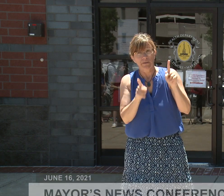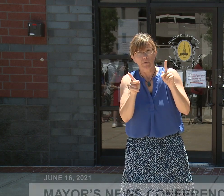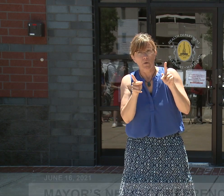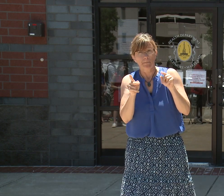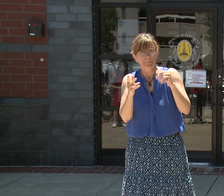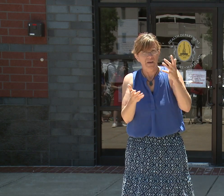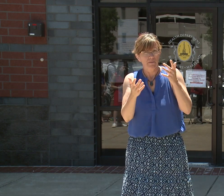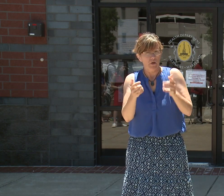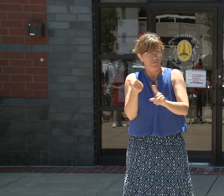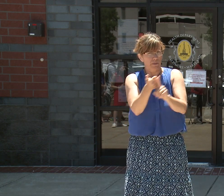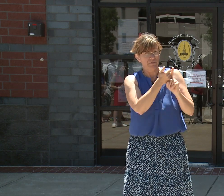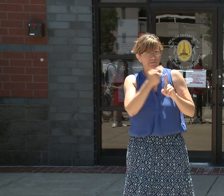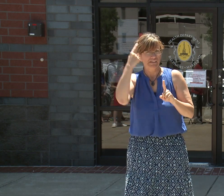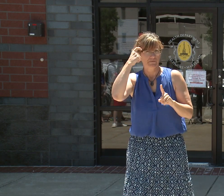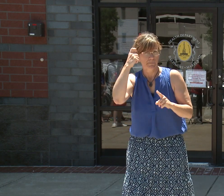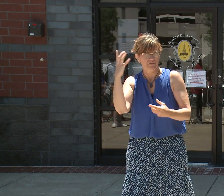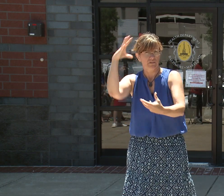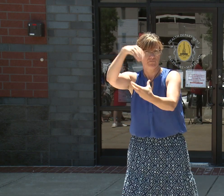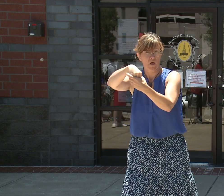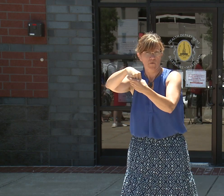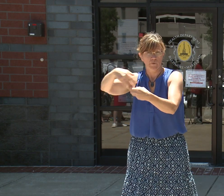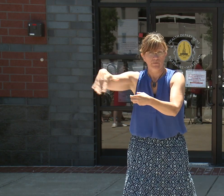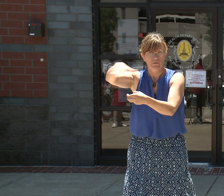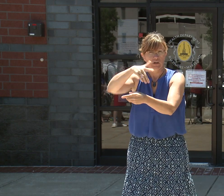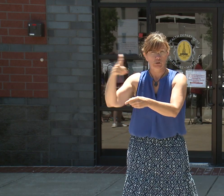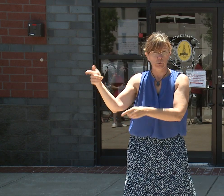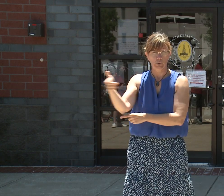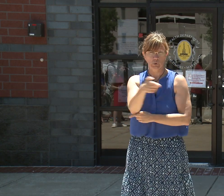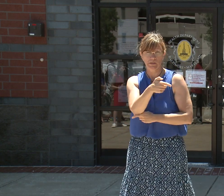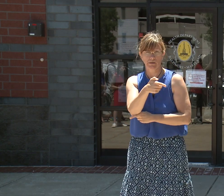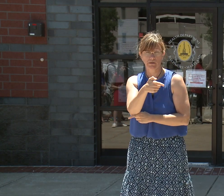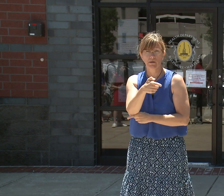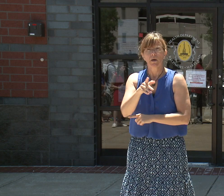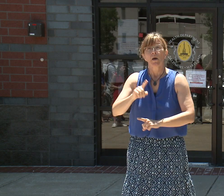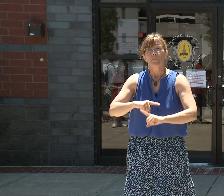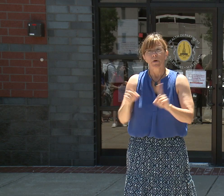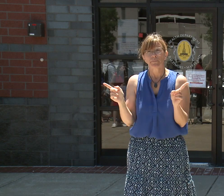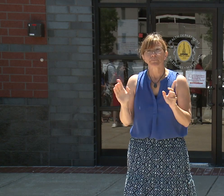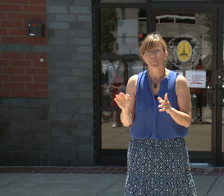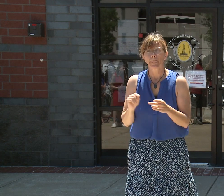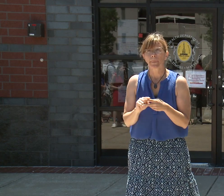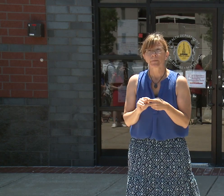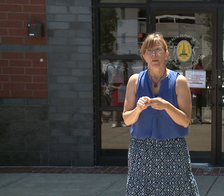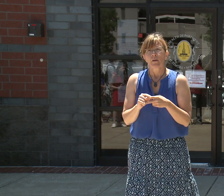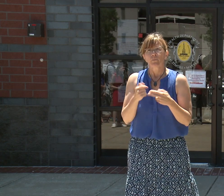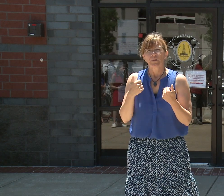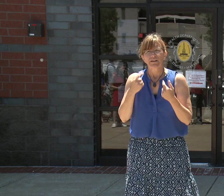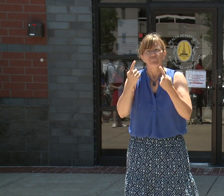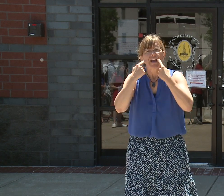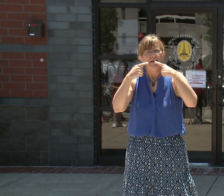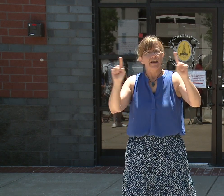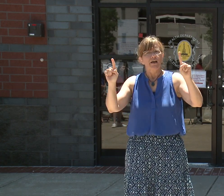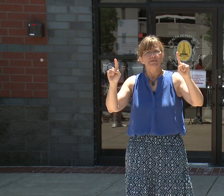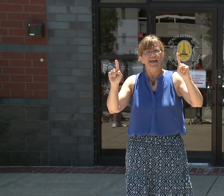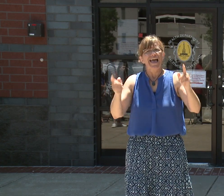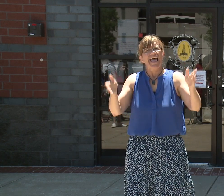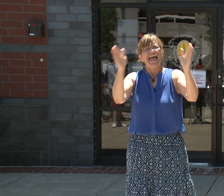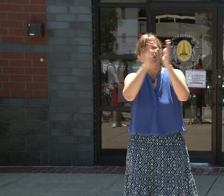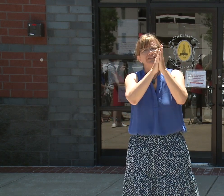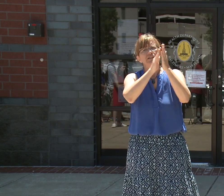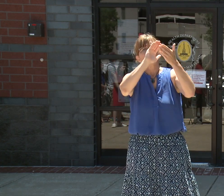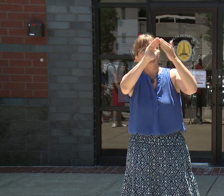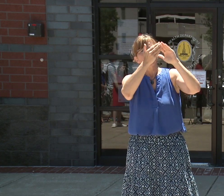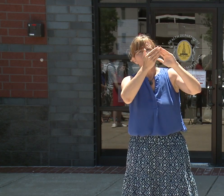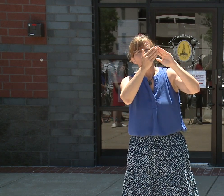were getting the still photographs. But we've put that information out to ask for community's help in identifying